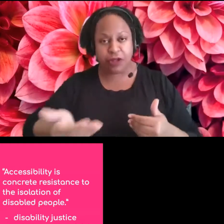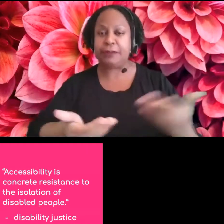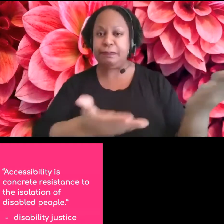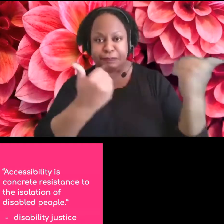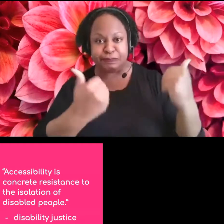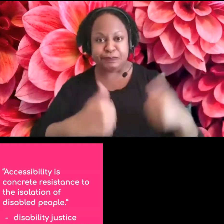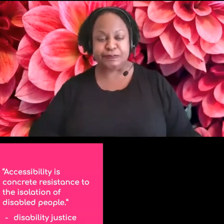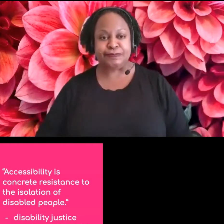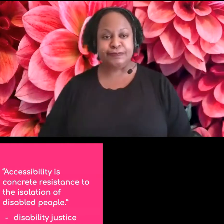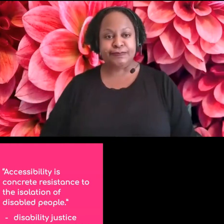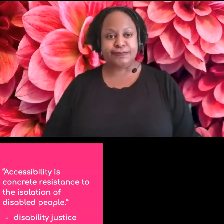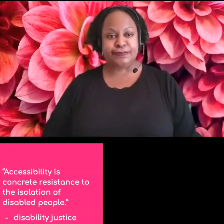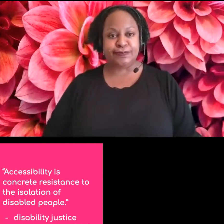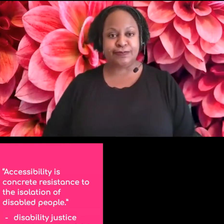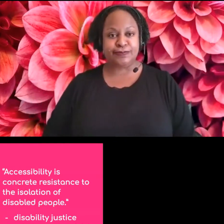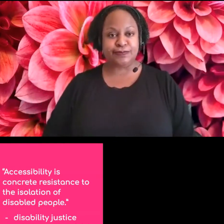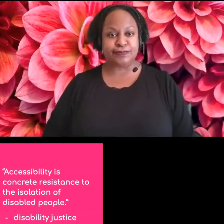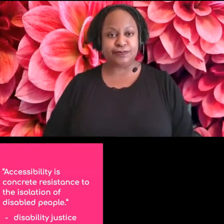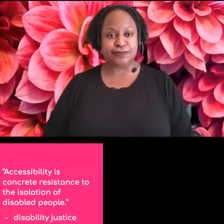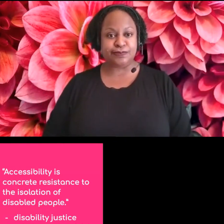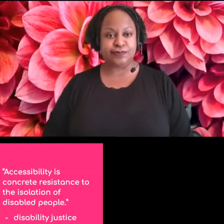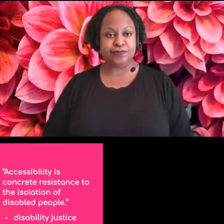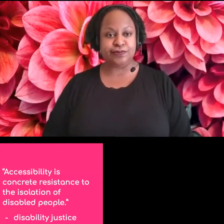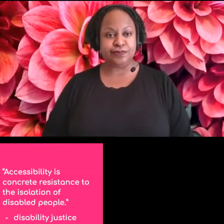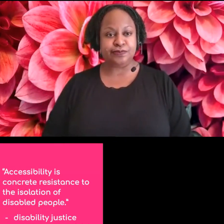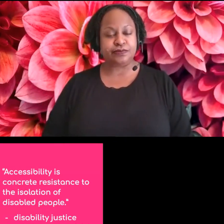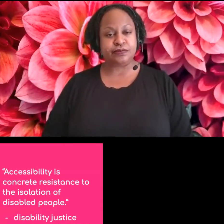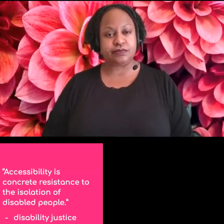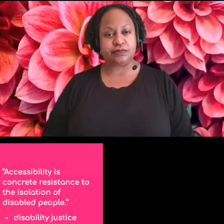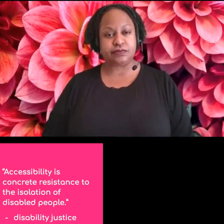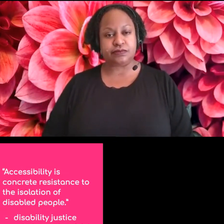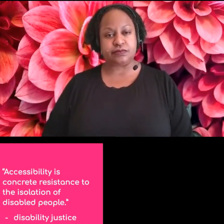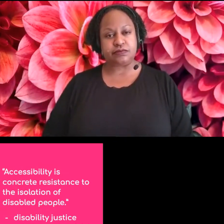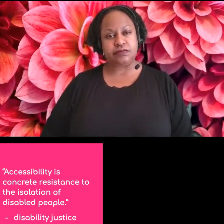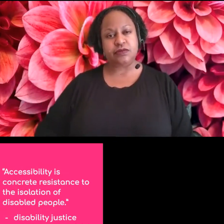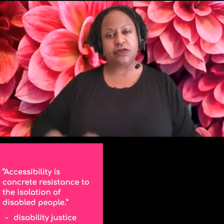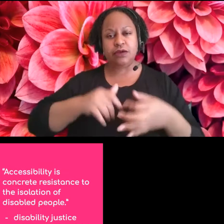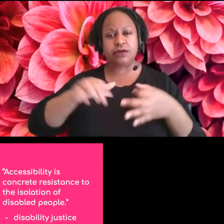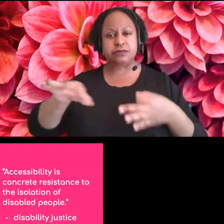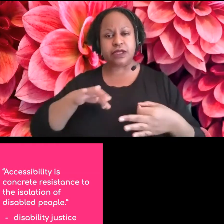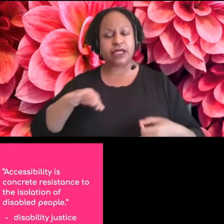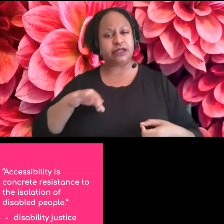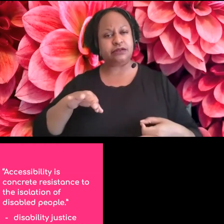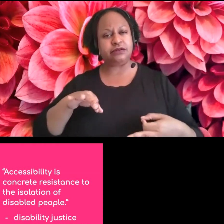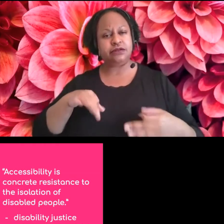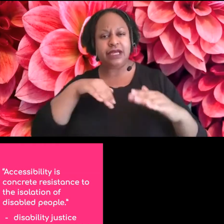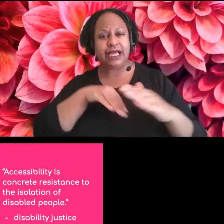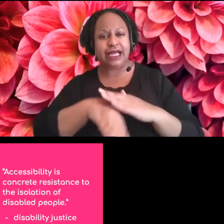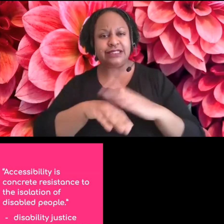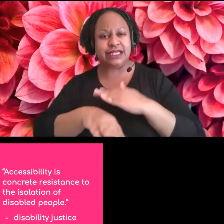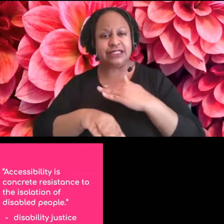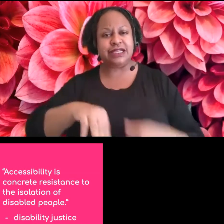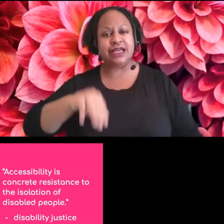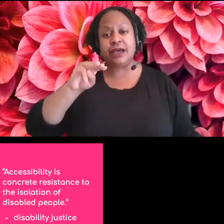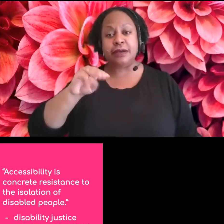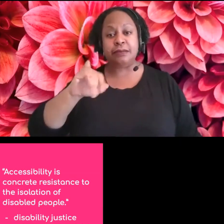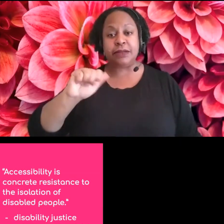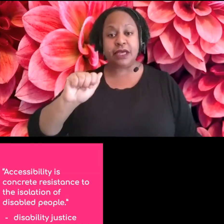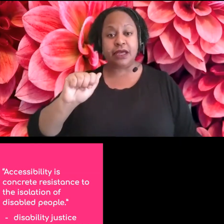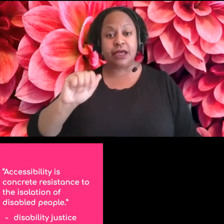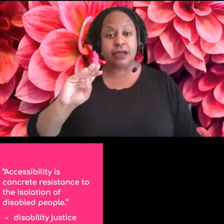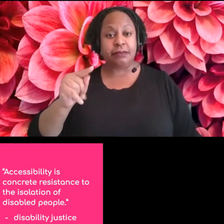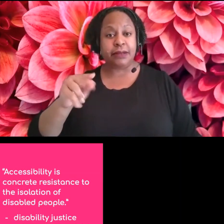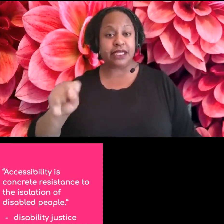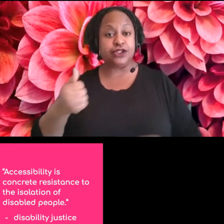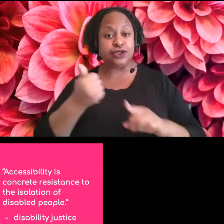So how can we define access? Disability justice scholar and activist Mia Mingus describes it in my